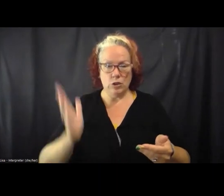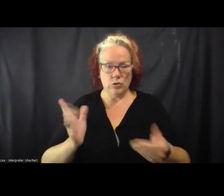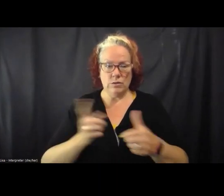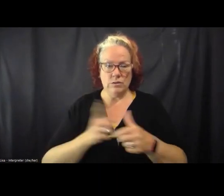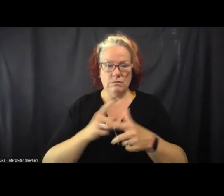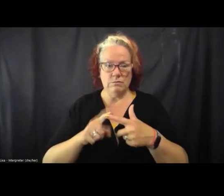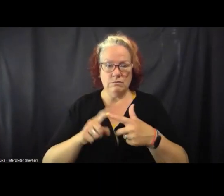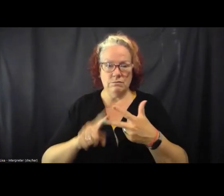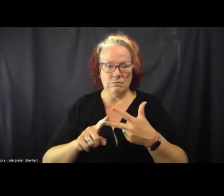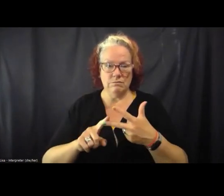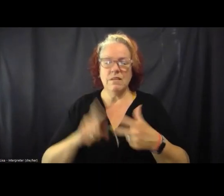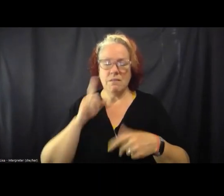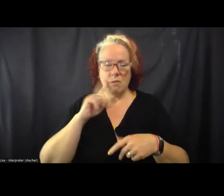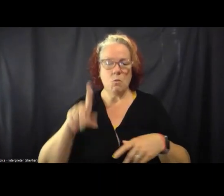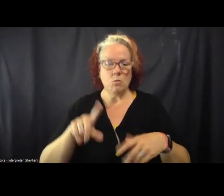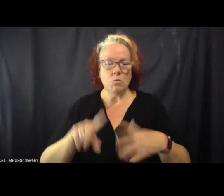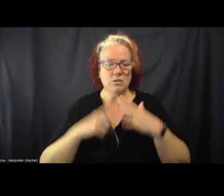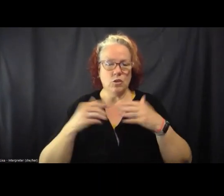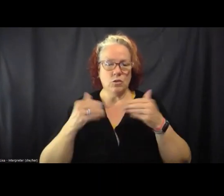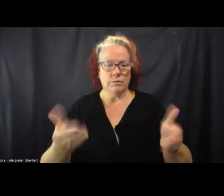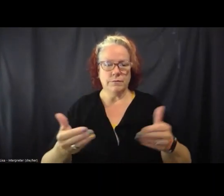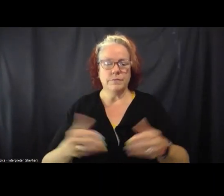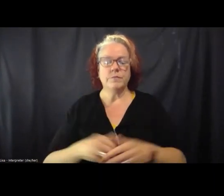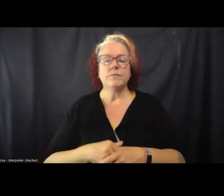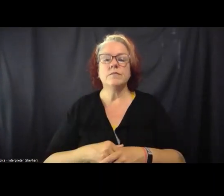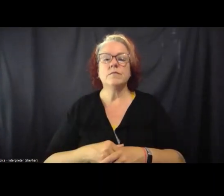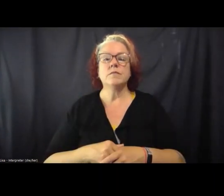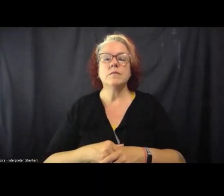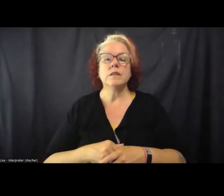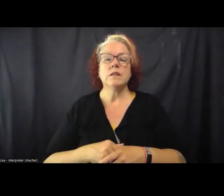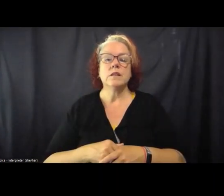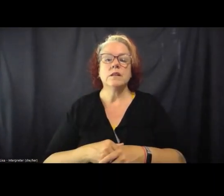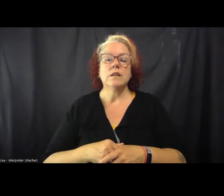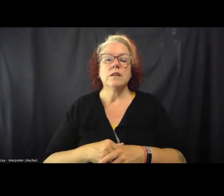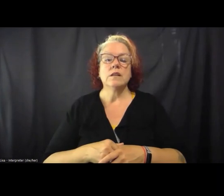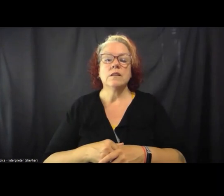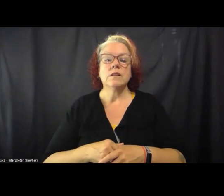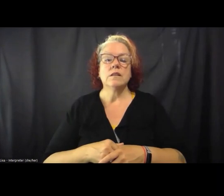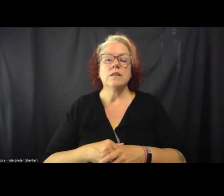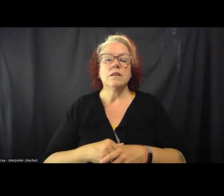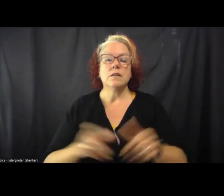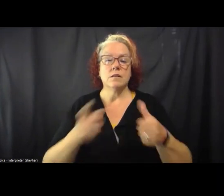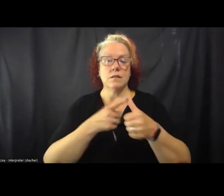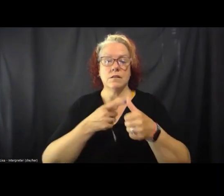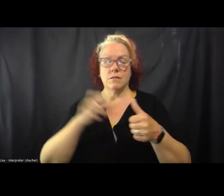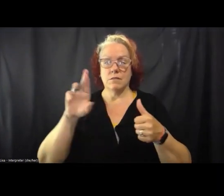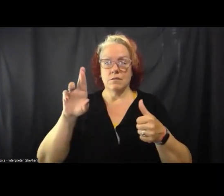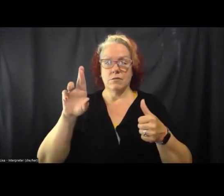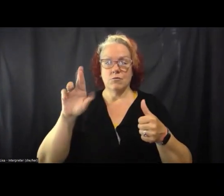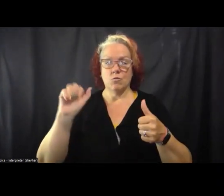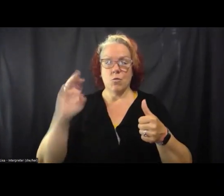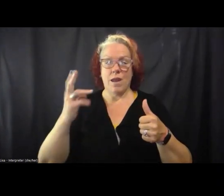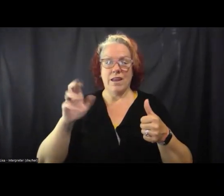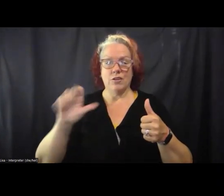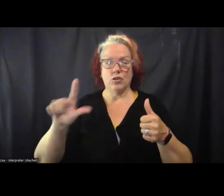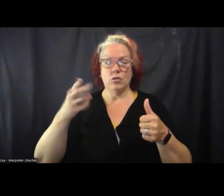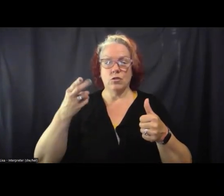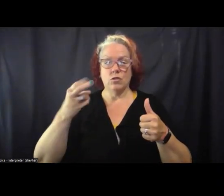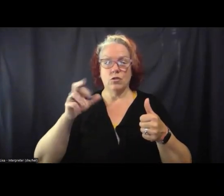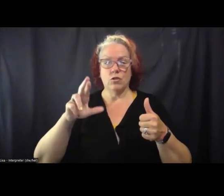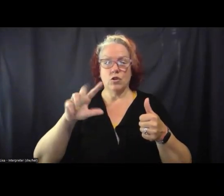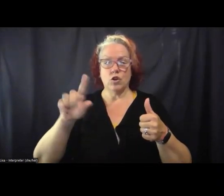And we'll get to it. So we have Rachel Herzen, who is an